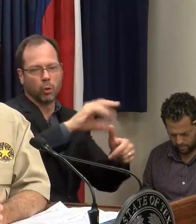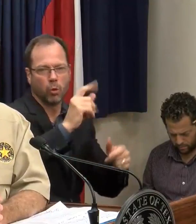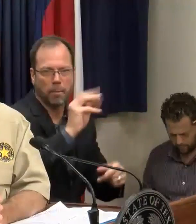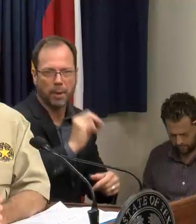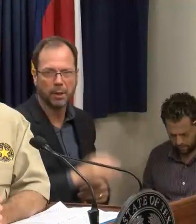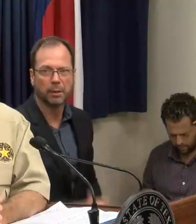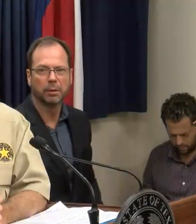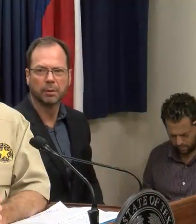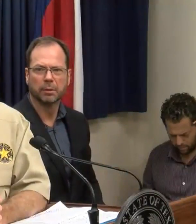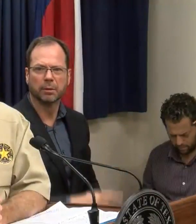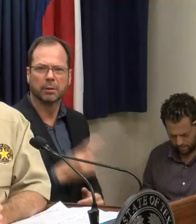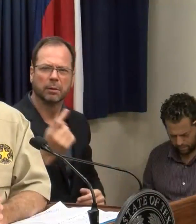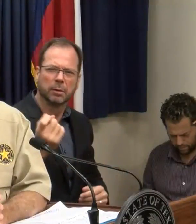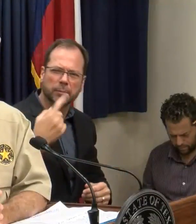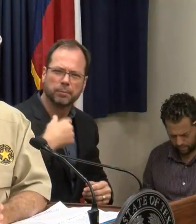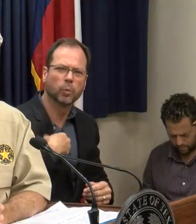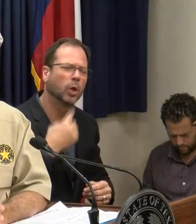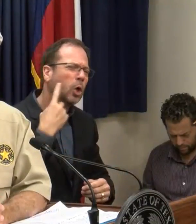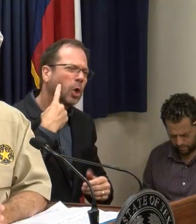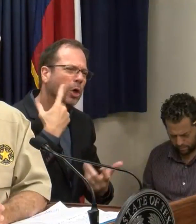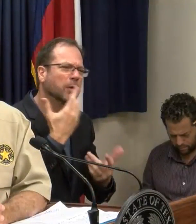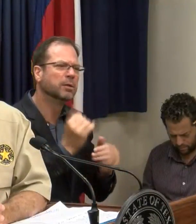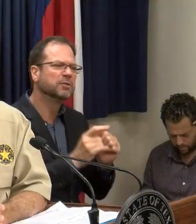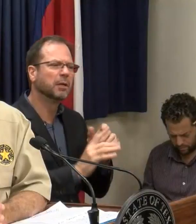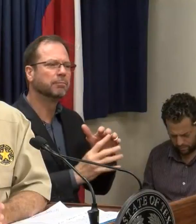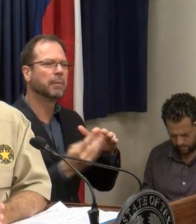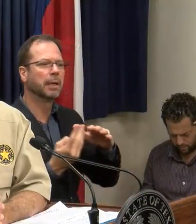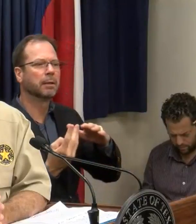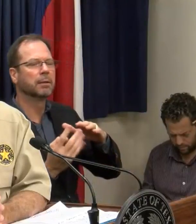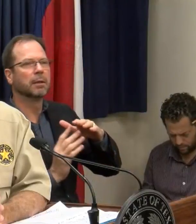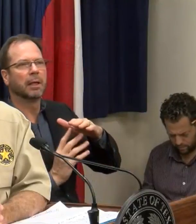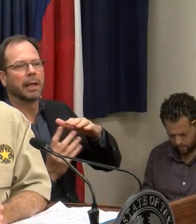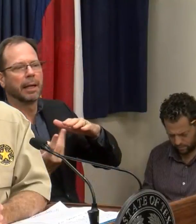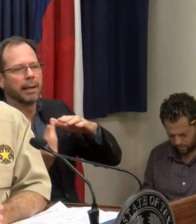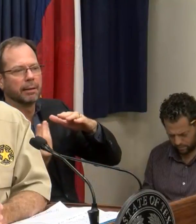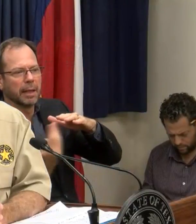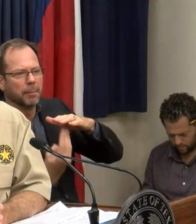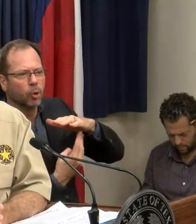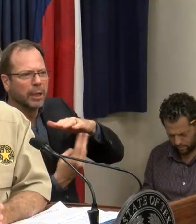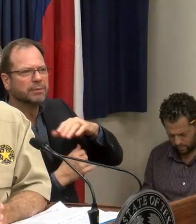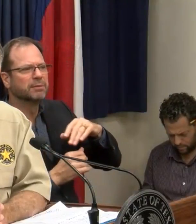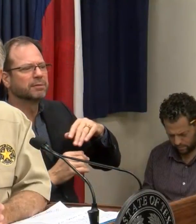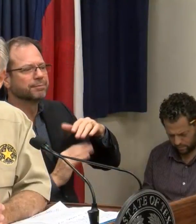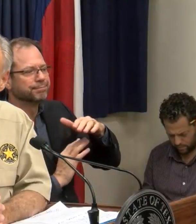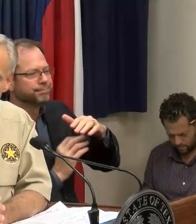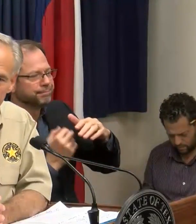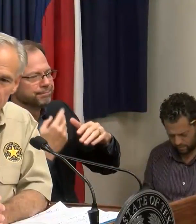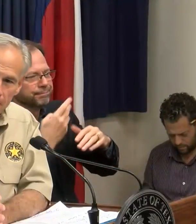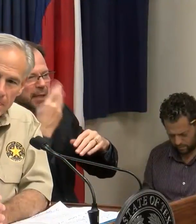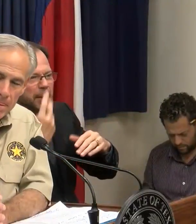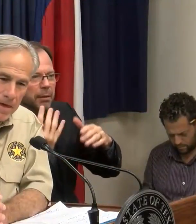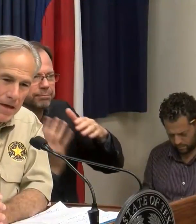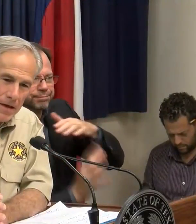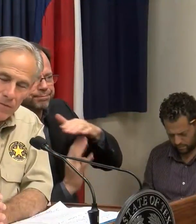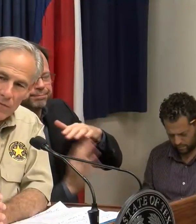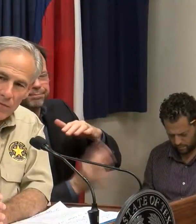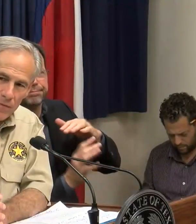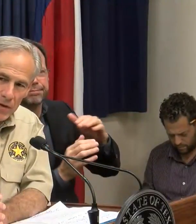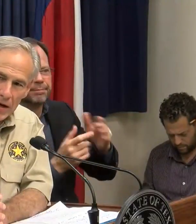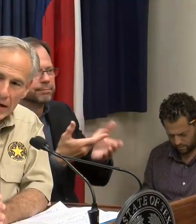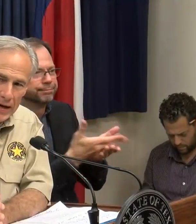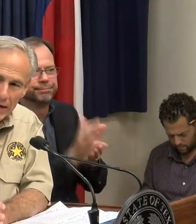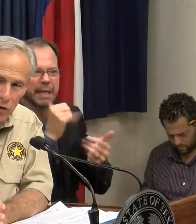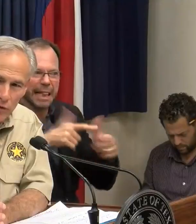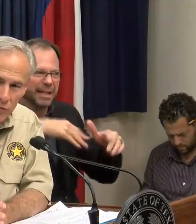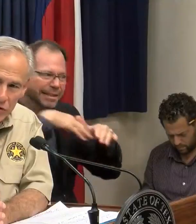We've heard some reports in the field of undocumented immigrants being turned away at shelters. Can you speak to that or to the directions you've given shelters with our NIDs?